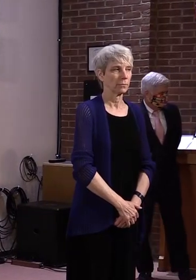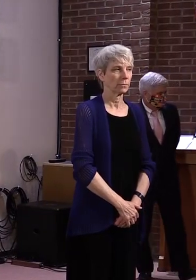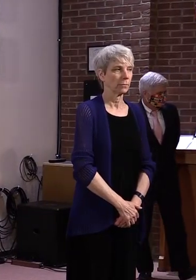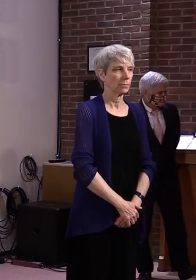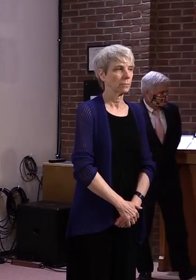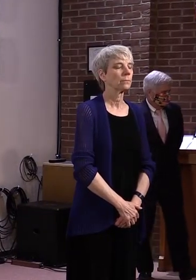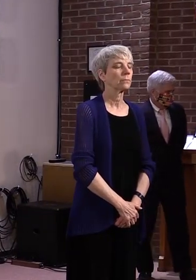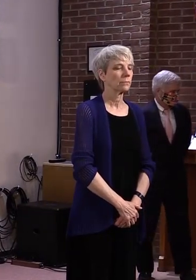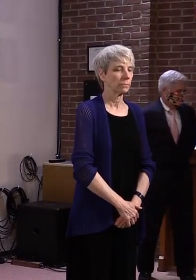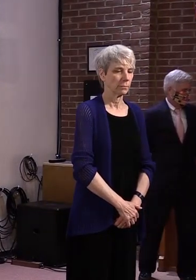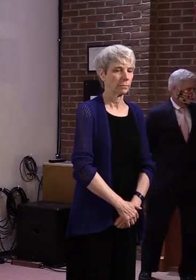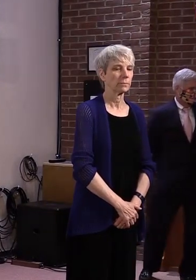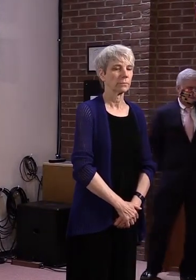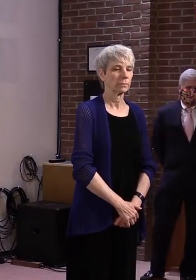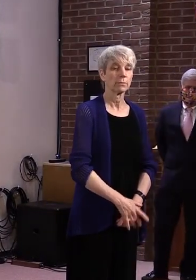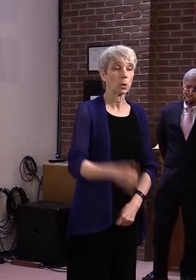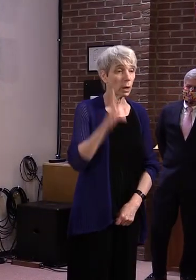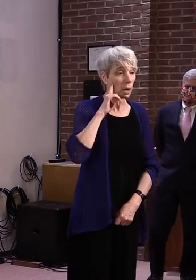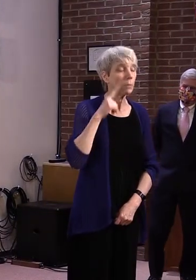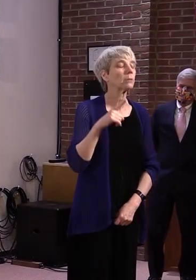Hello, can you hear me? I can.